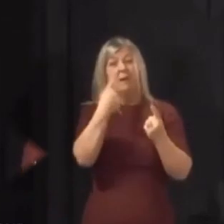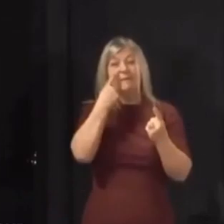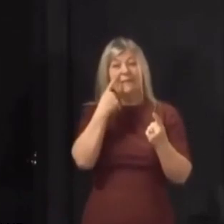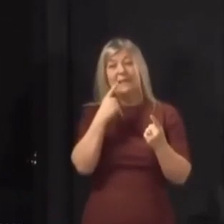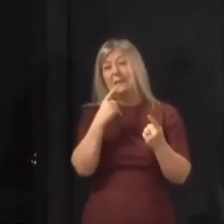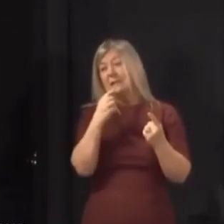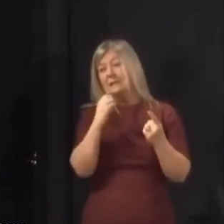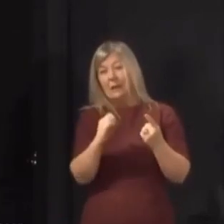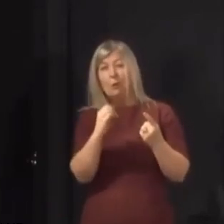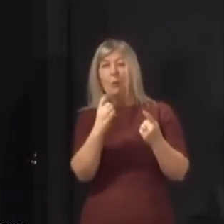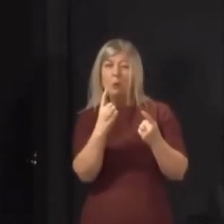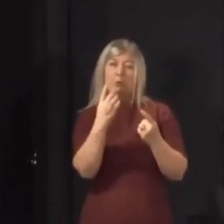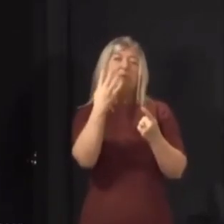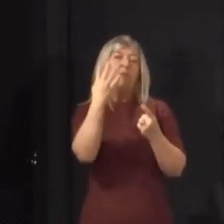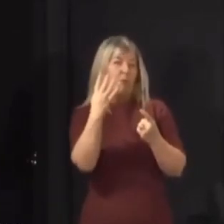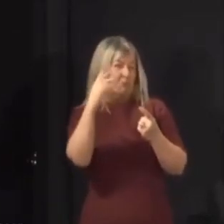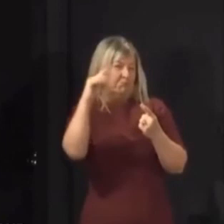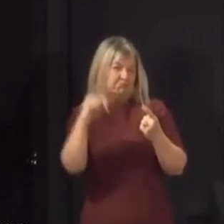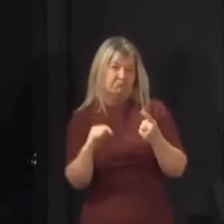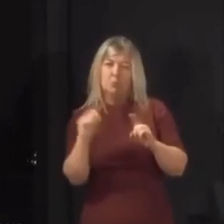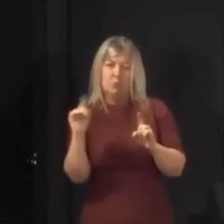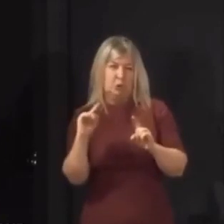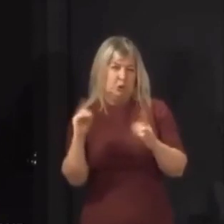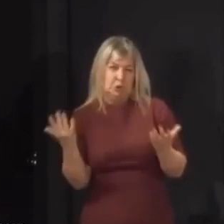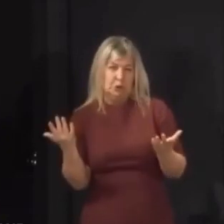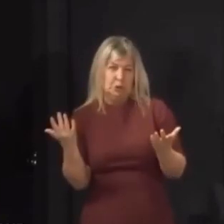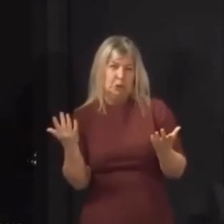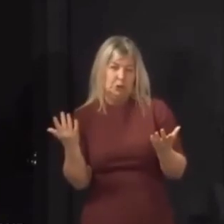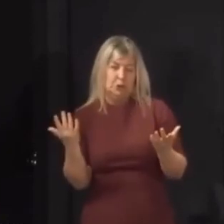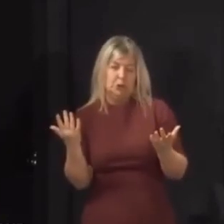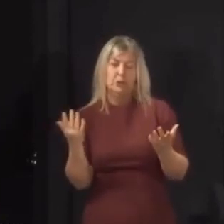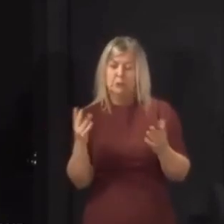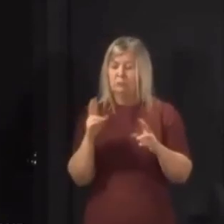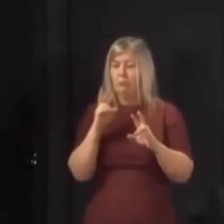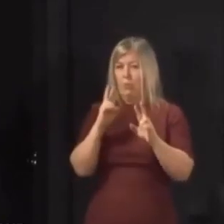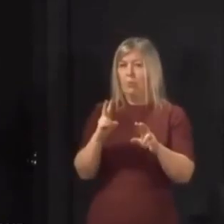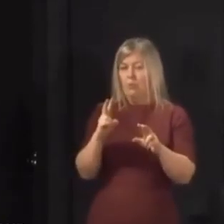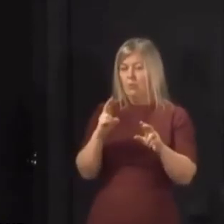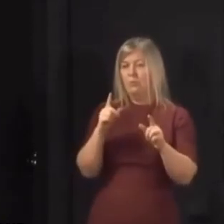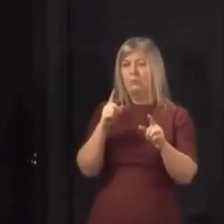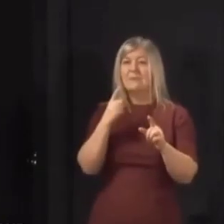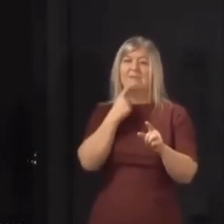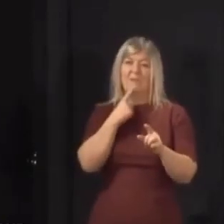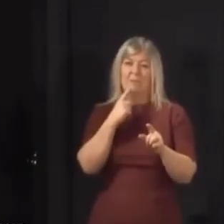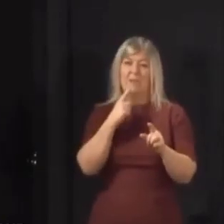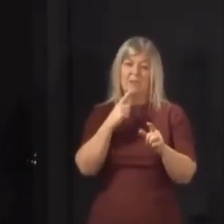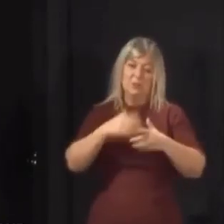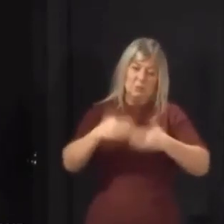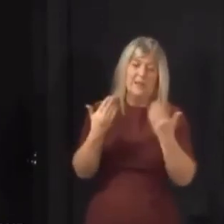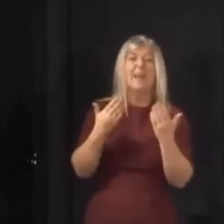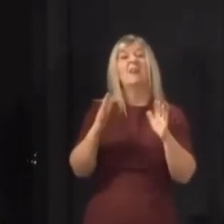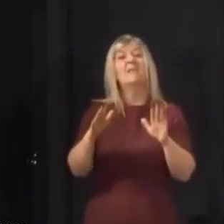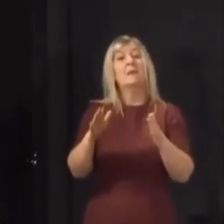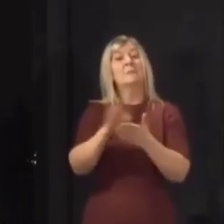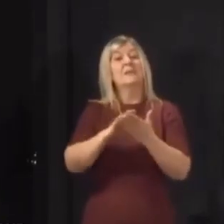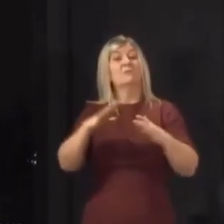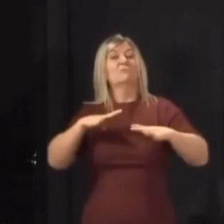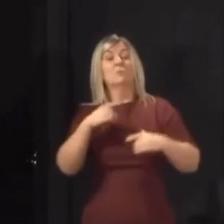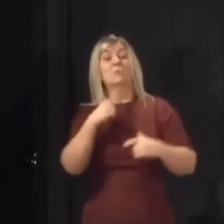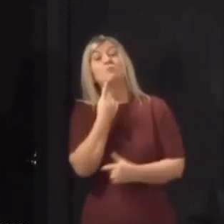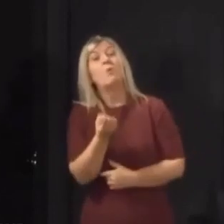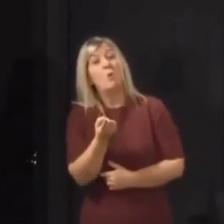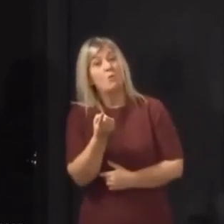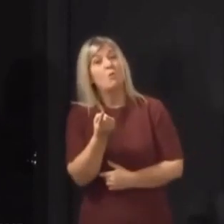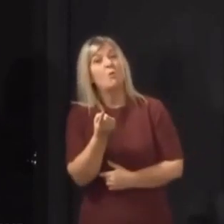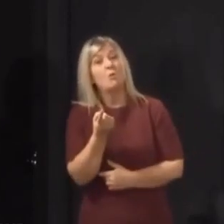Hi there everybody, Nicola here. was at the caravan this weekend with all the Sandras and Big Isa. Got me this wee two-piece with the Pippidy, so I'm